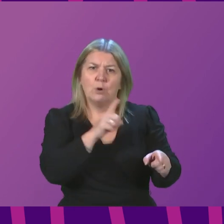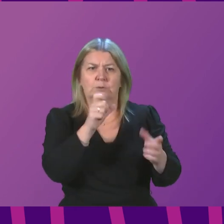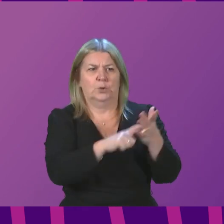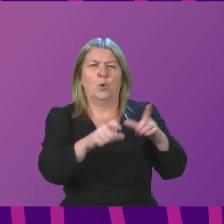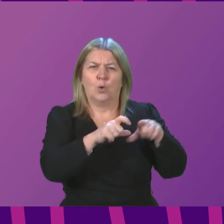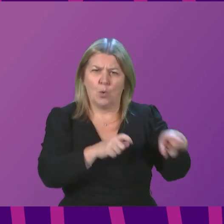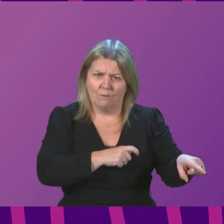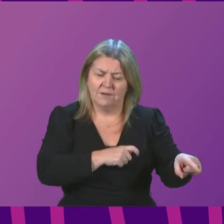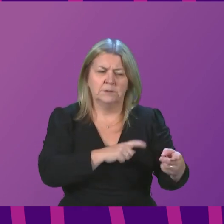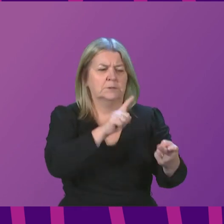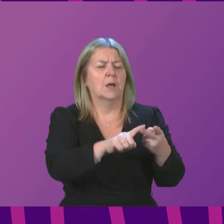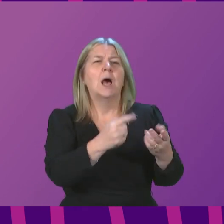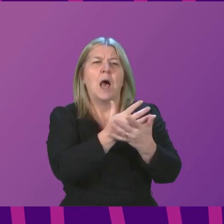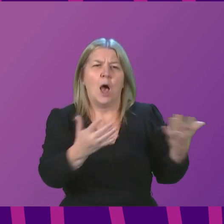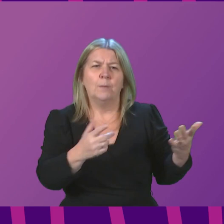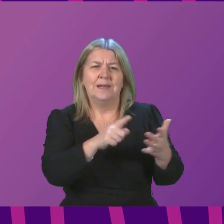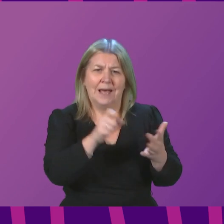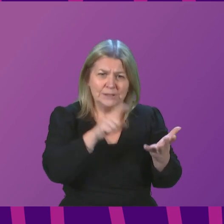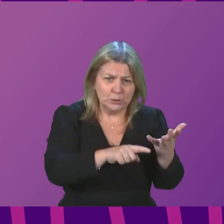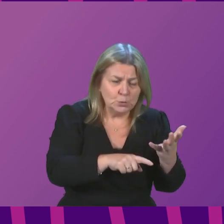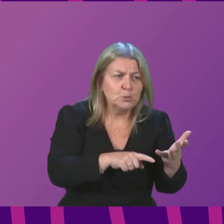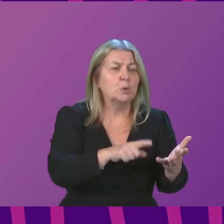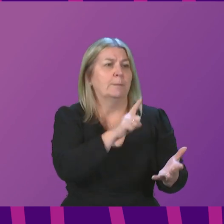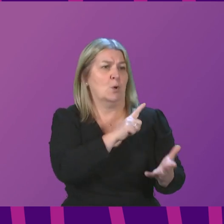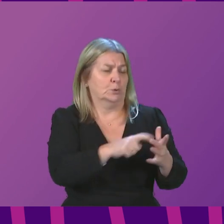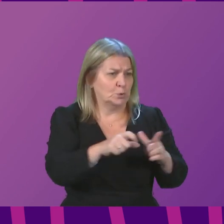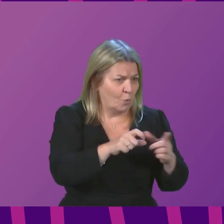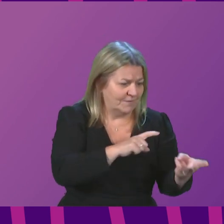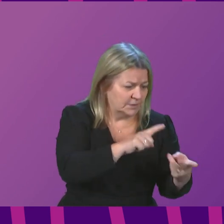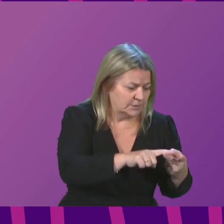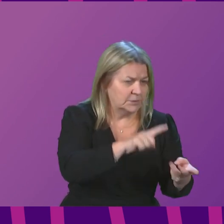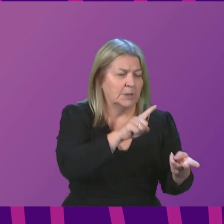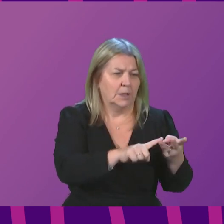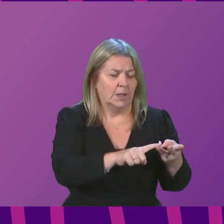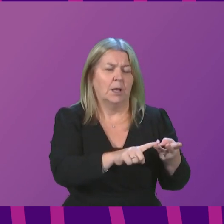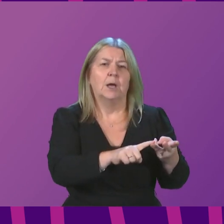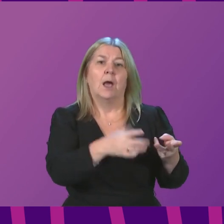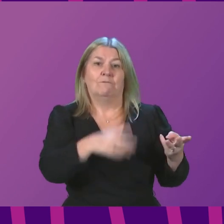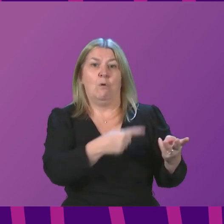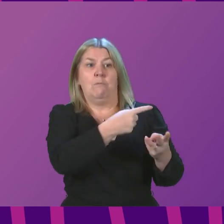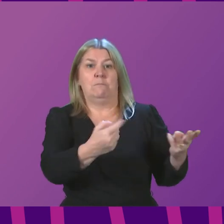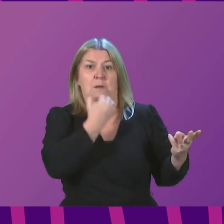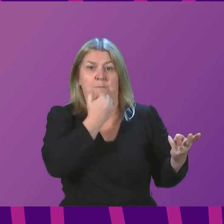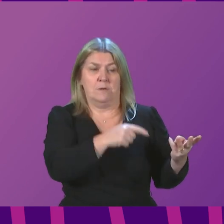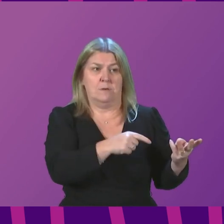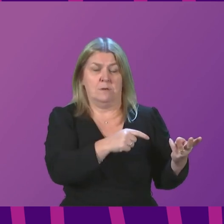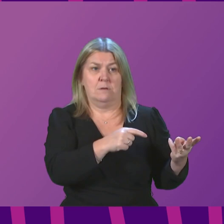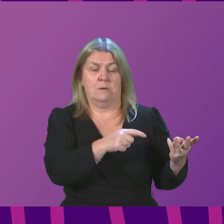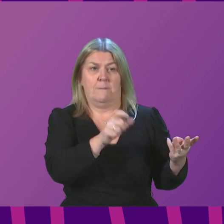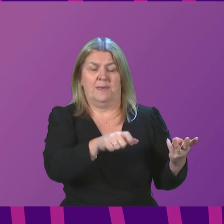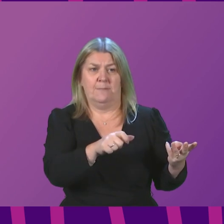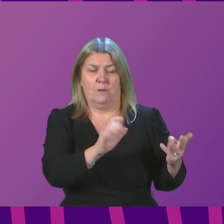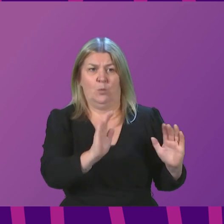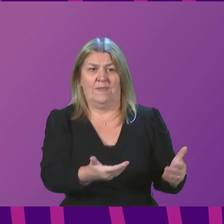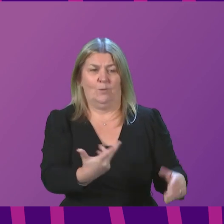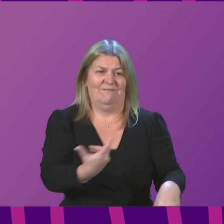how many people are in intensive care because of COVID, and of those, how many are unvaccinated. Well, Health